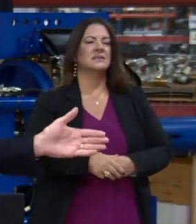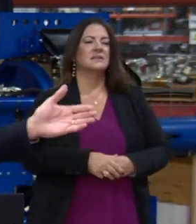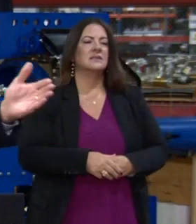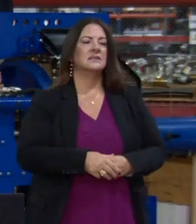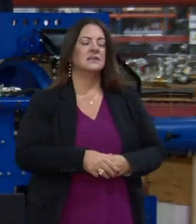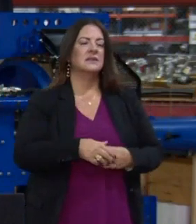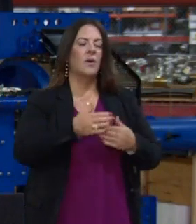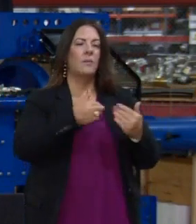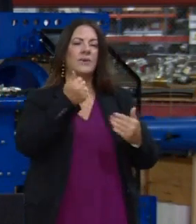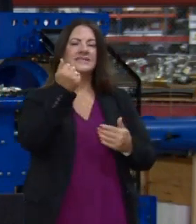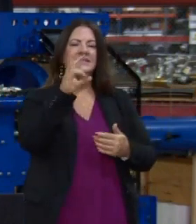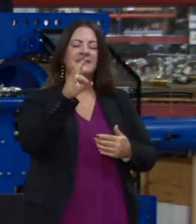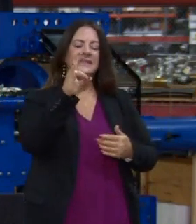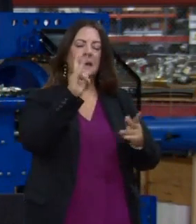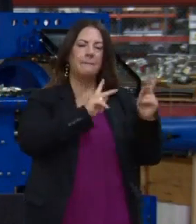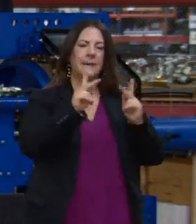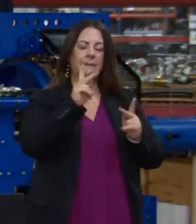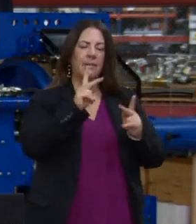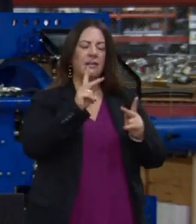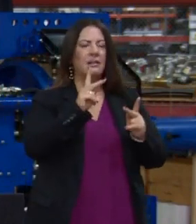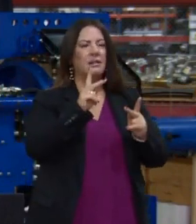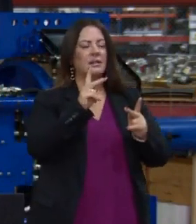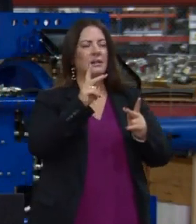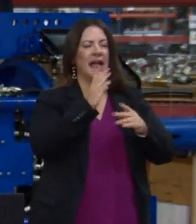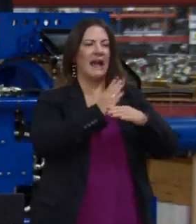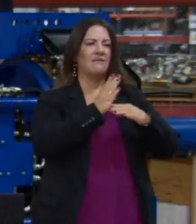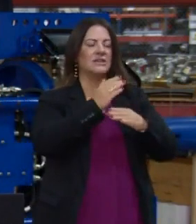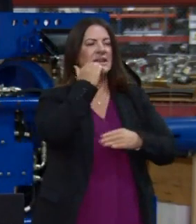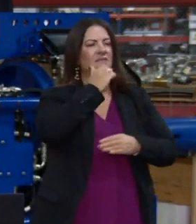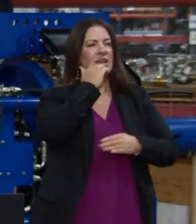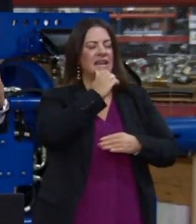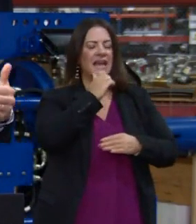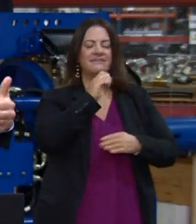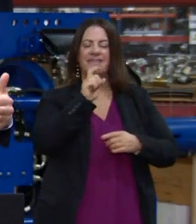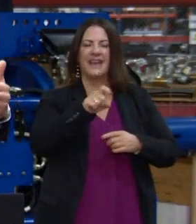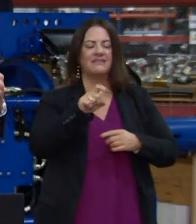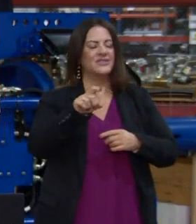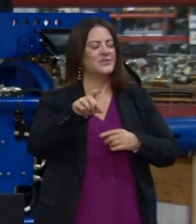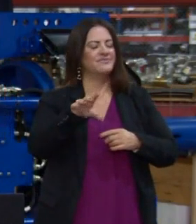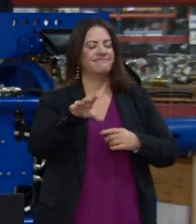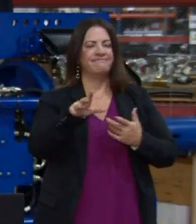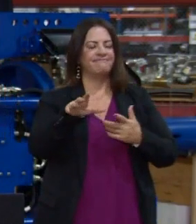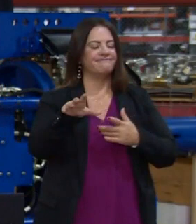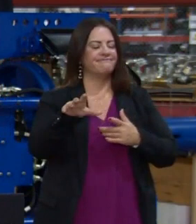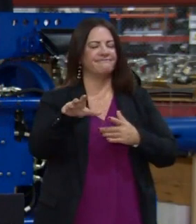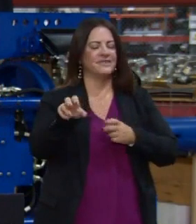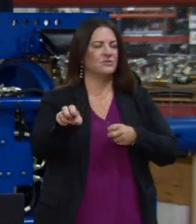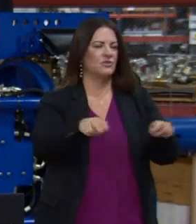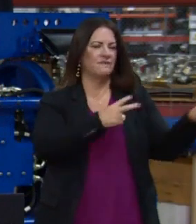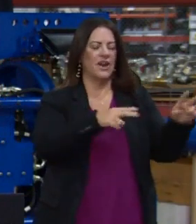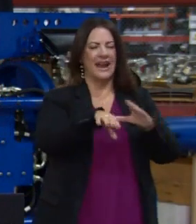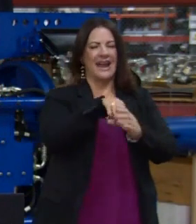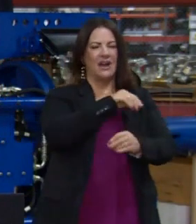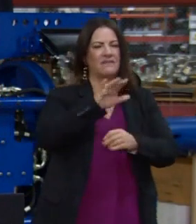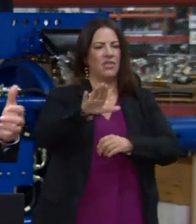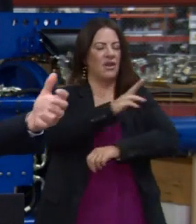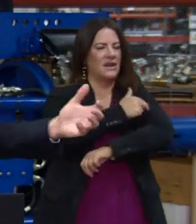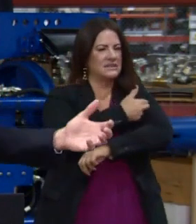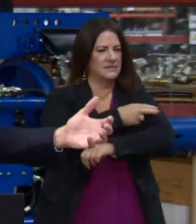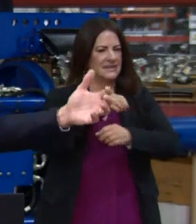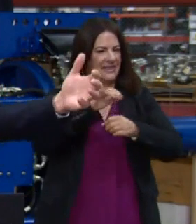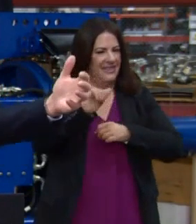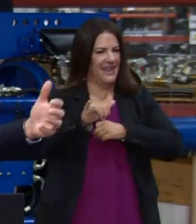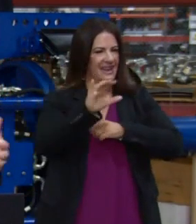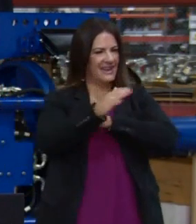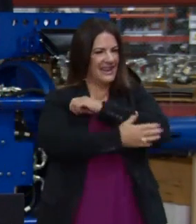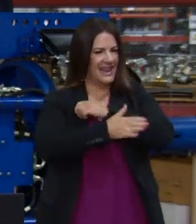every single day that we're transferring out of their system, decompressing their system in the county, and then